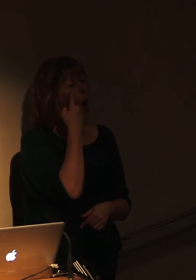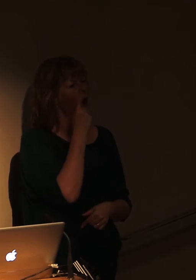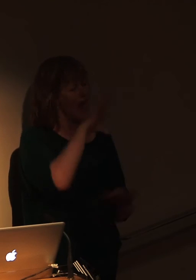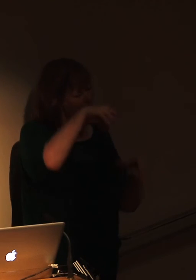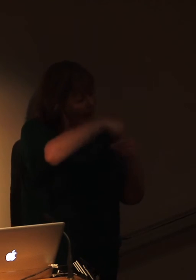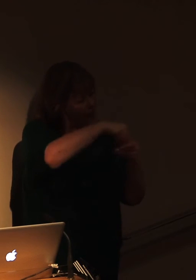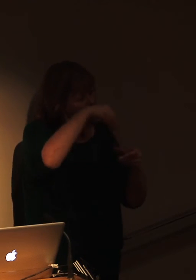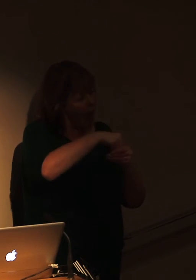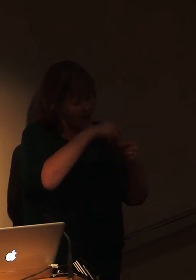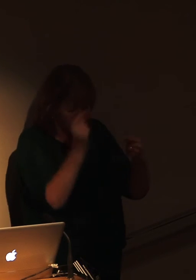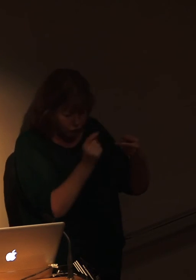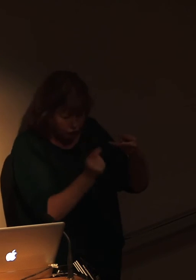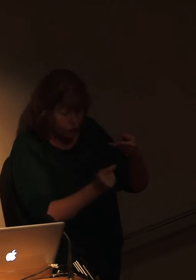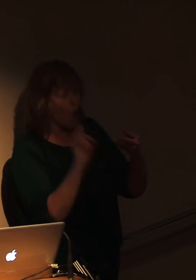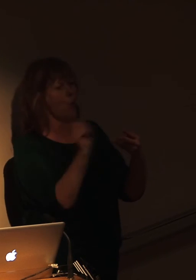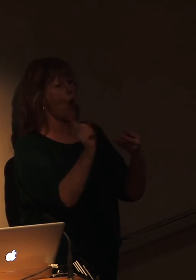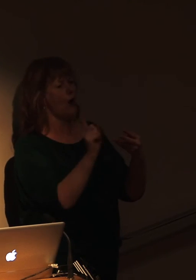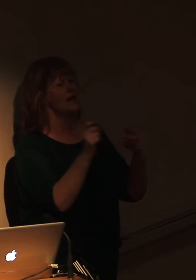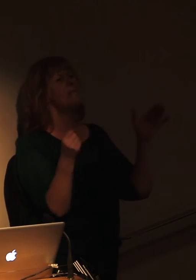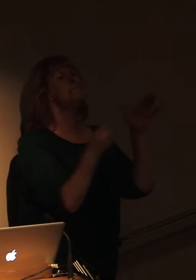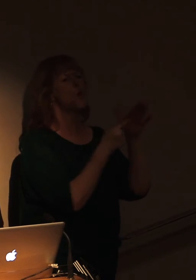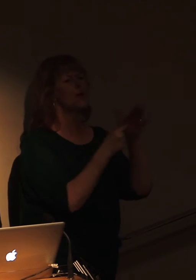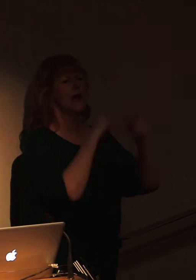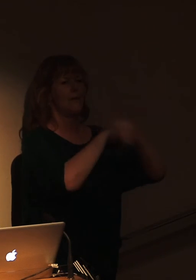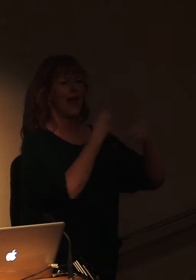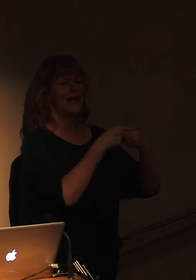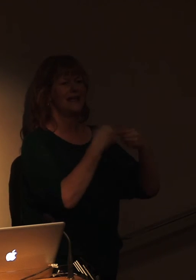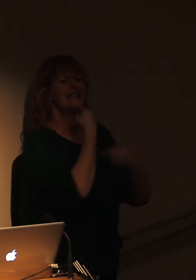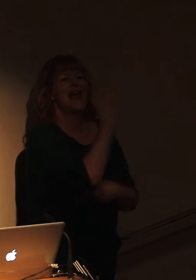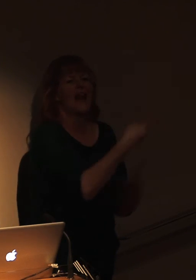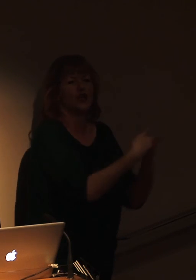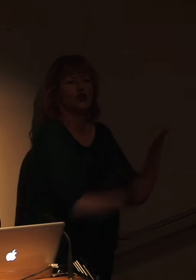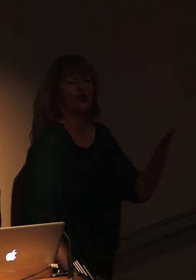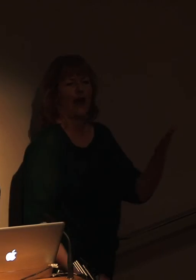contain because this is really important in the art of storytelling and we'll talk about it afterwards.